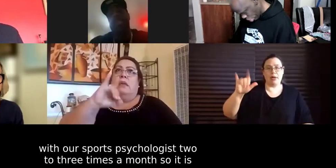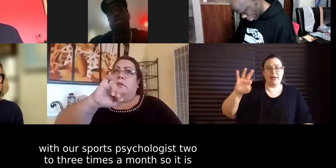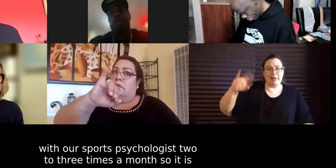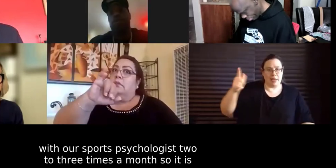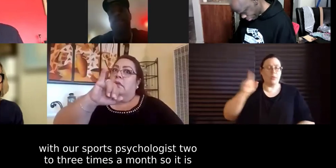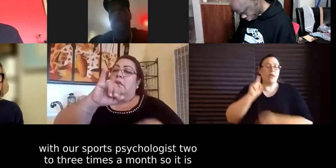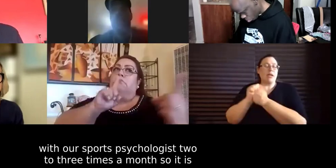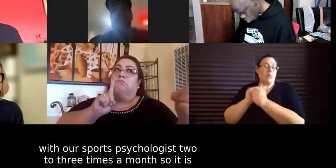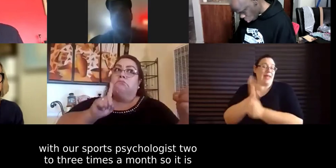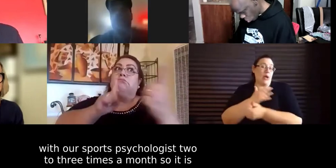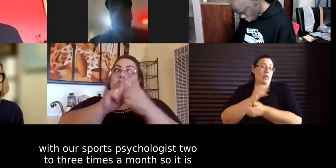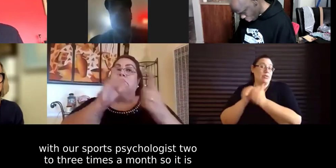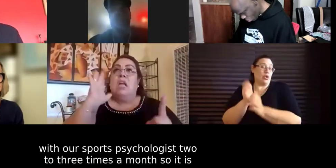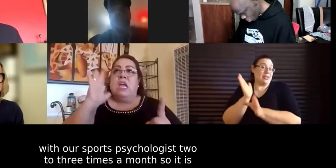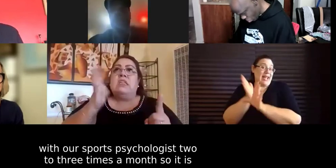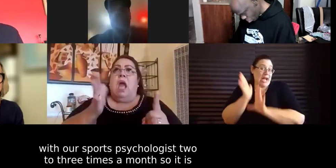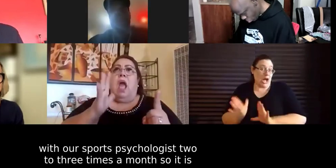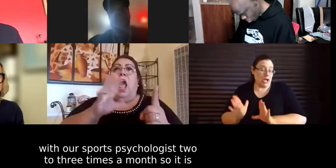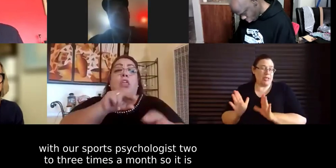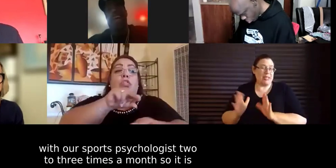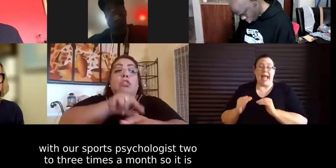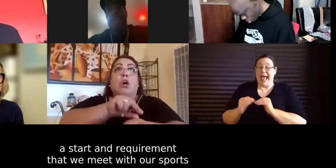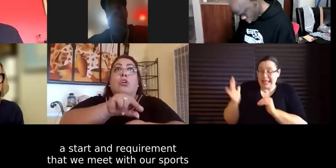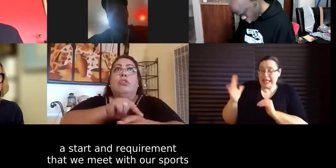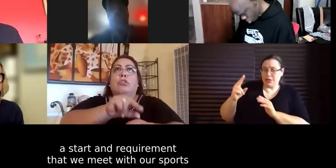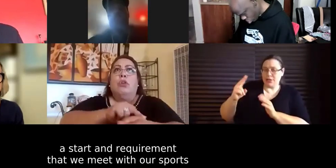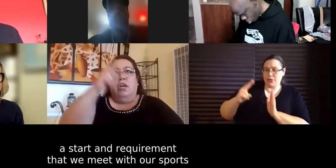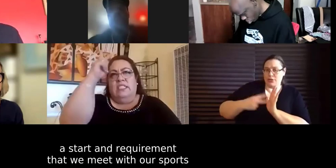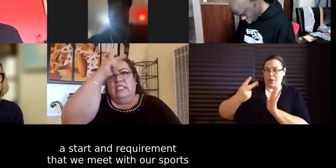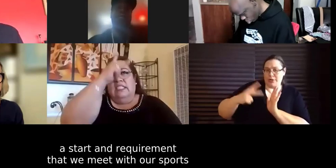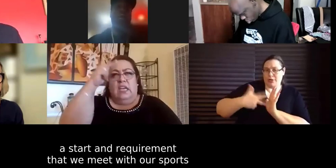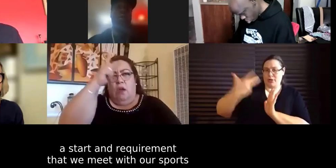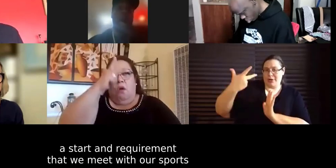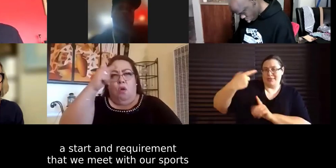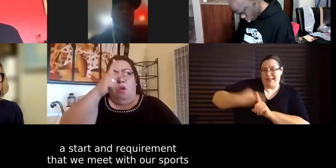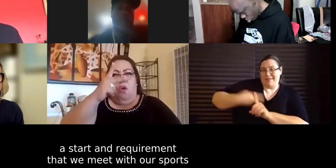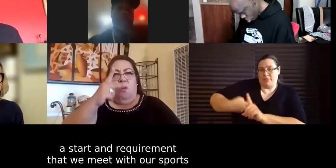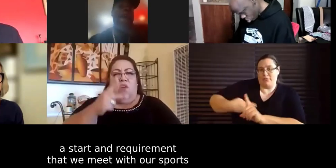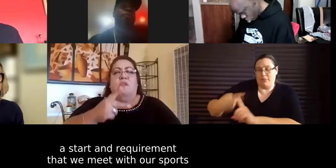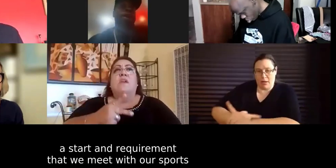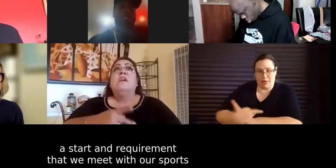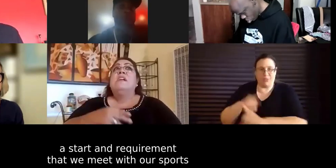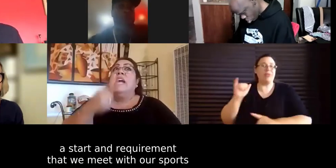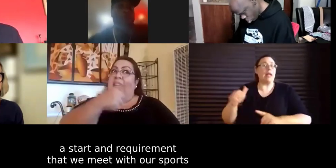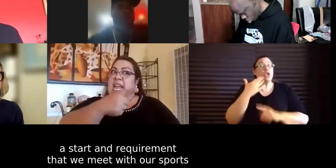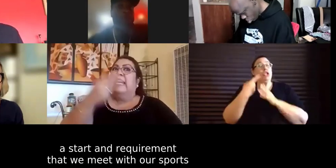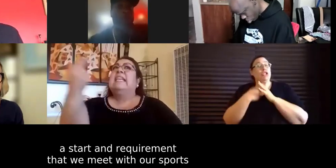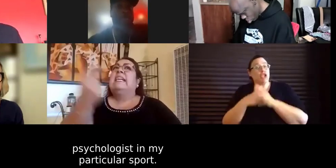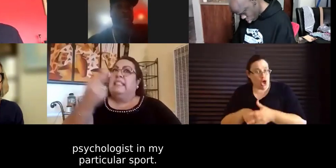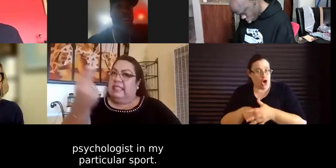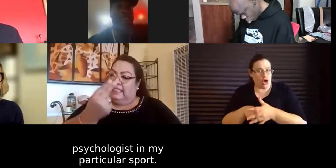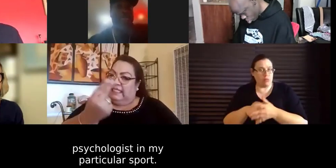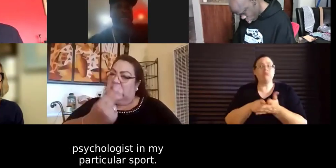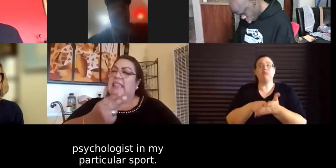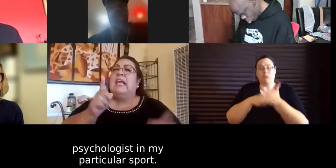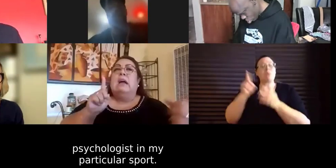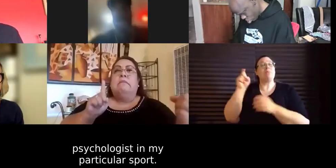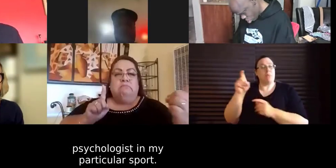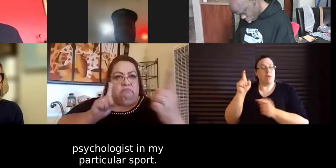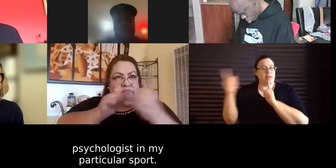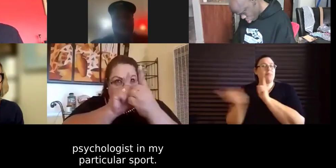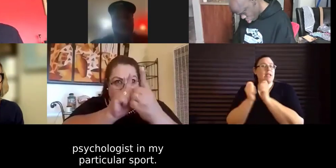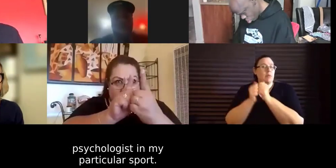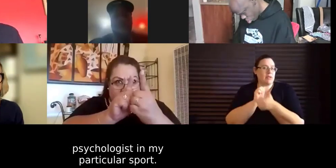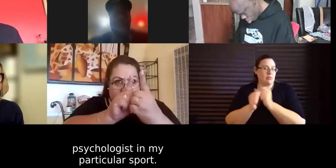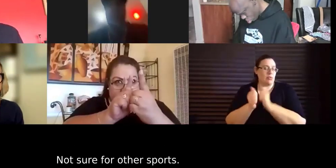at least two to three times a month so i think that's a start and it's a requirement that we meet with our sports psychologists in